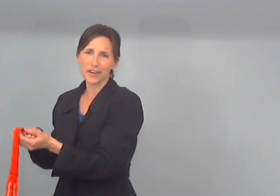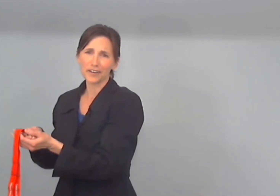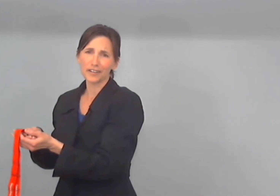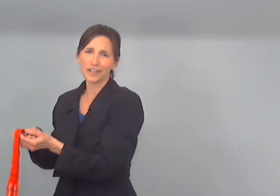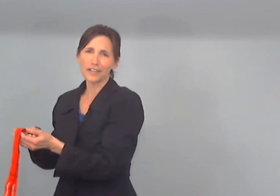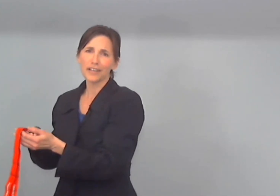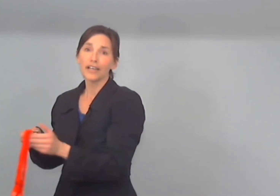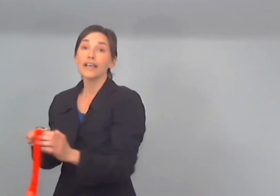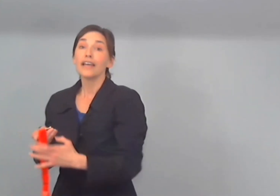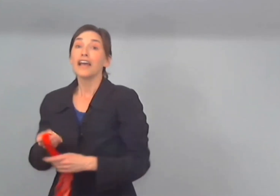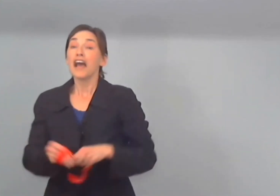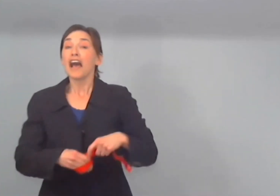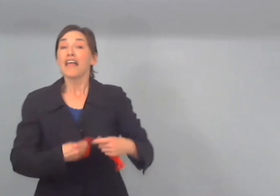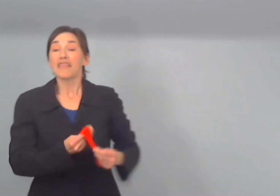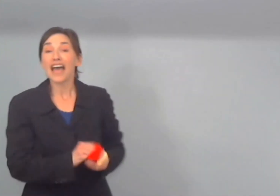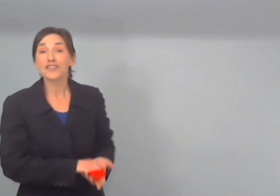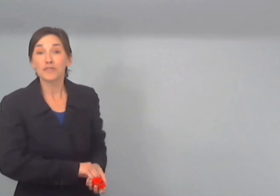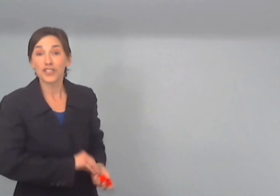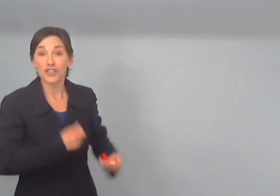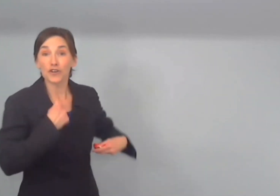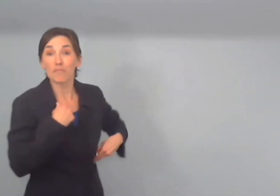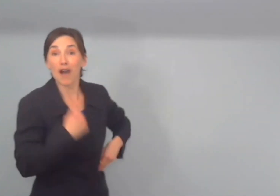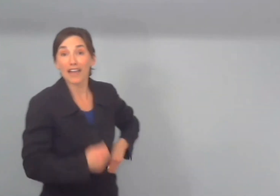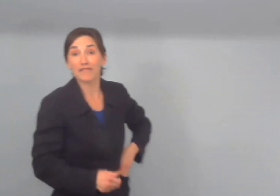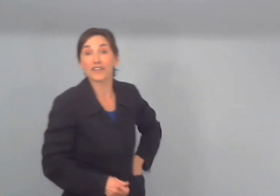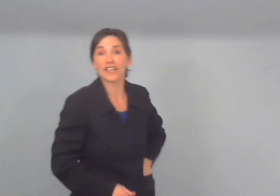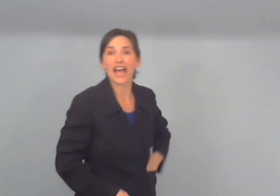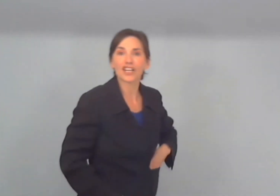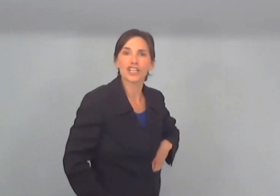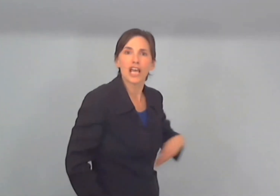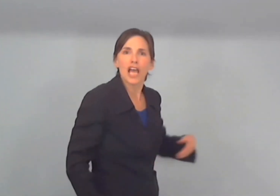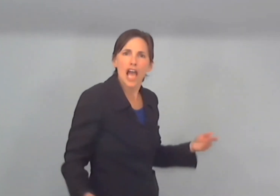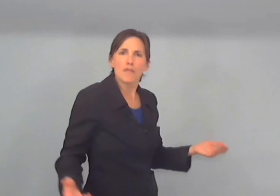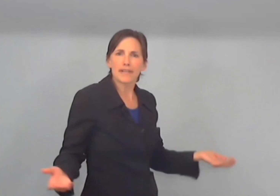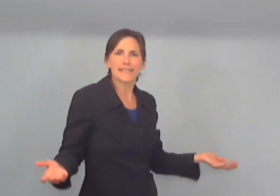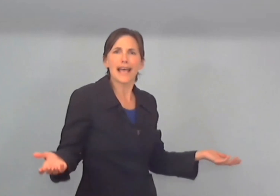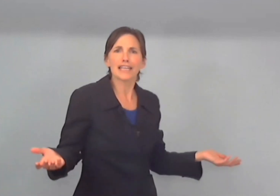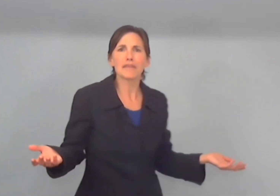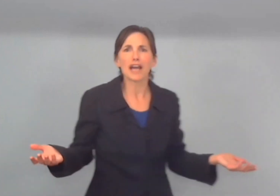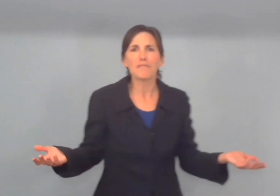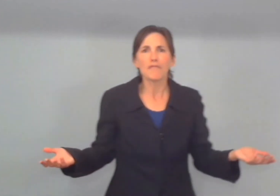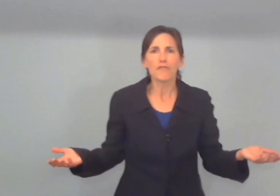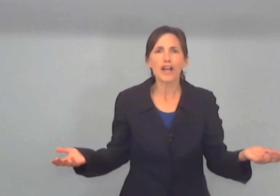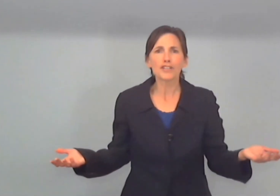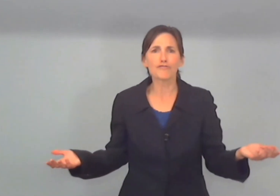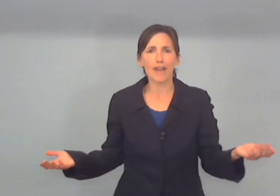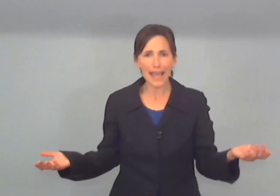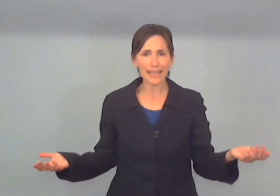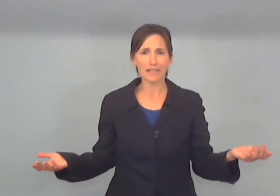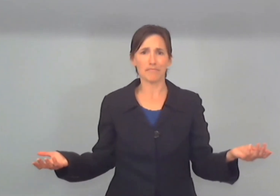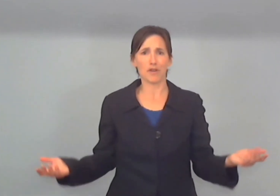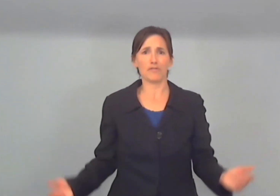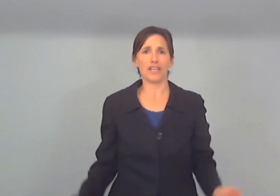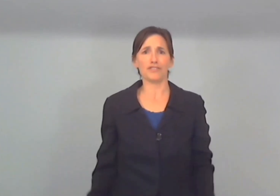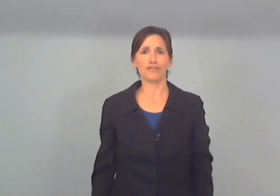that's when she turned my fear into action by signing me up for a dragon boat intro